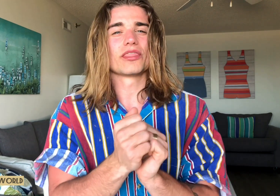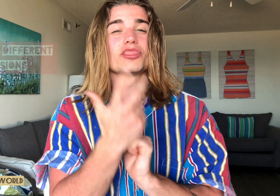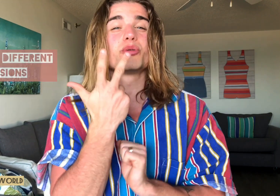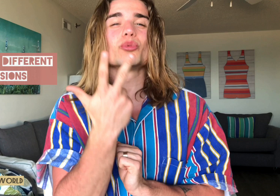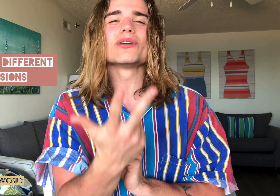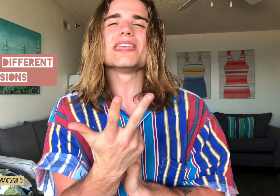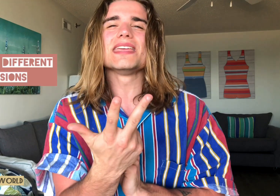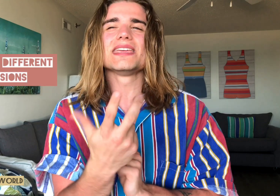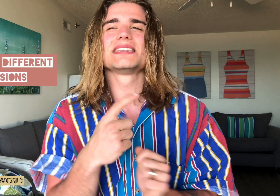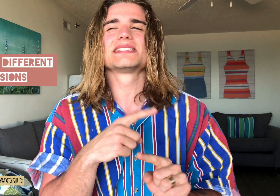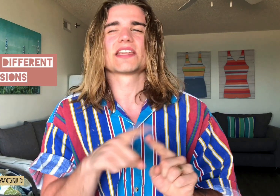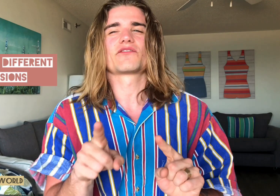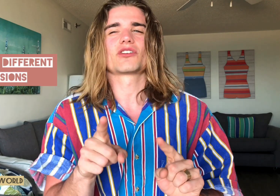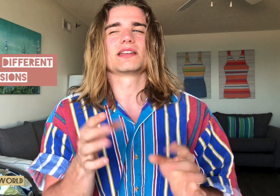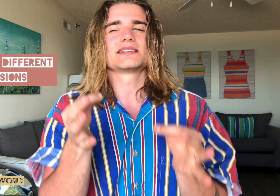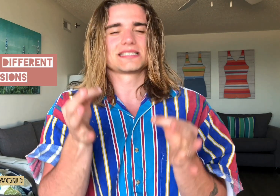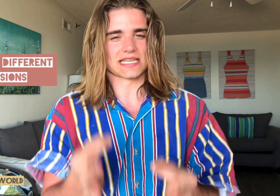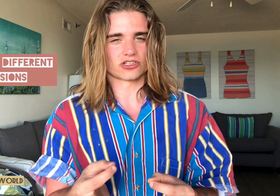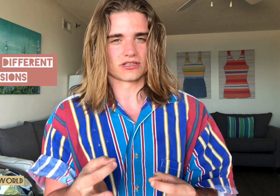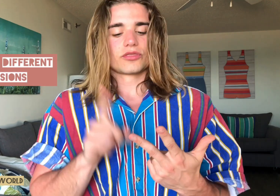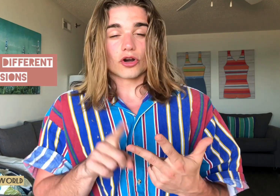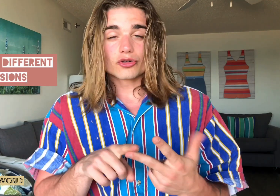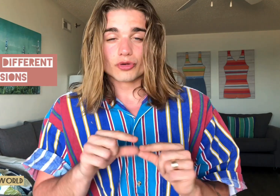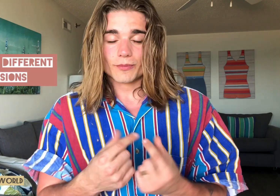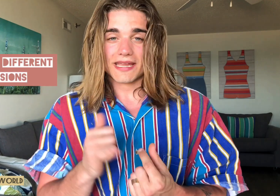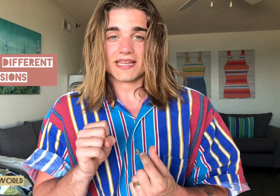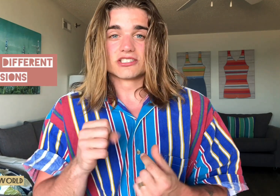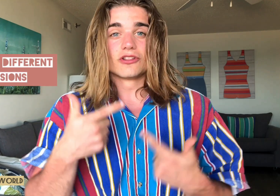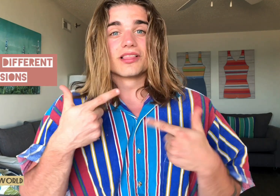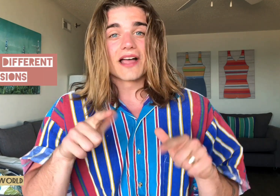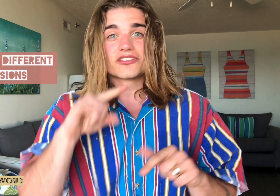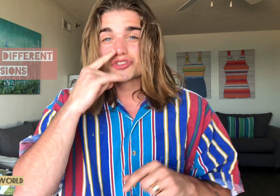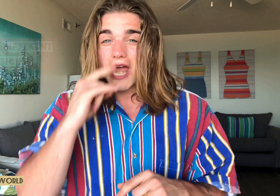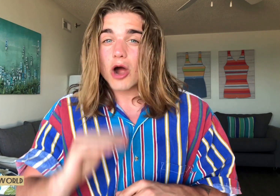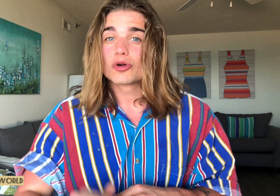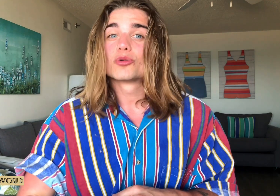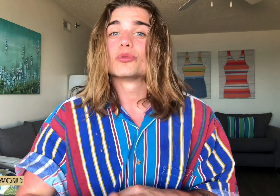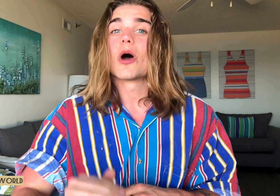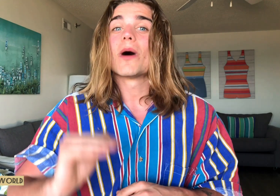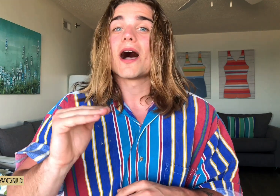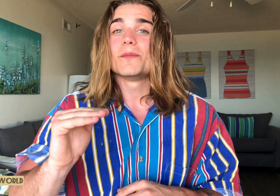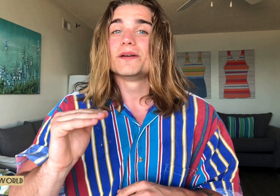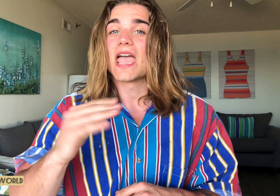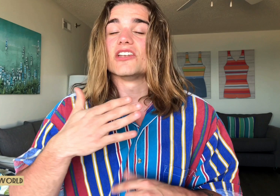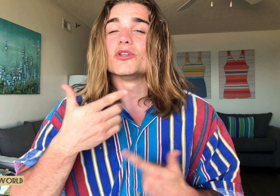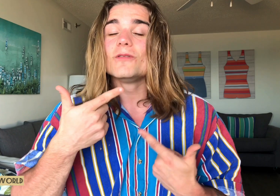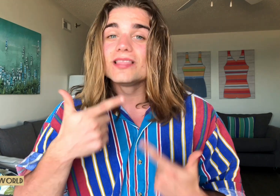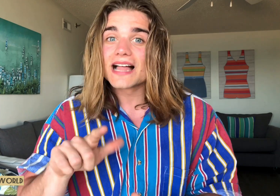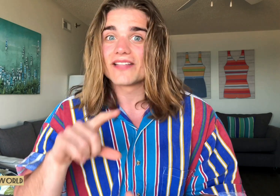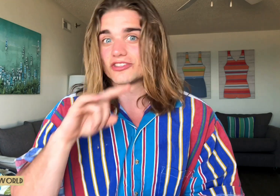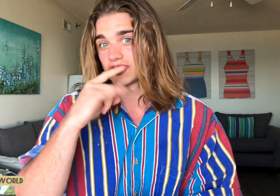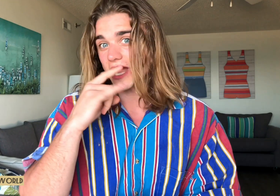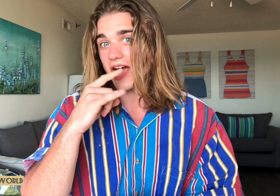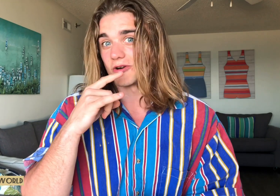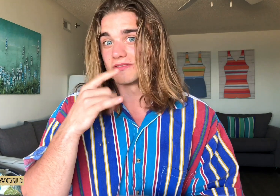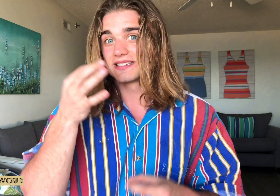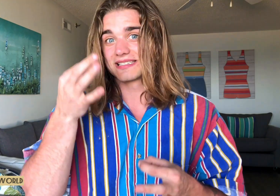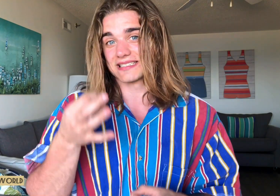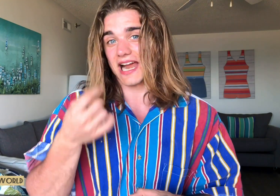three different decisions. Third group is you let the child grow up and you let the child decide